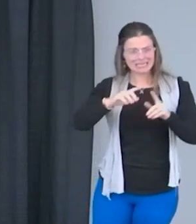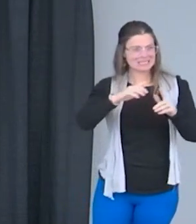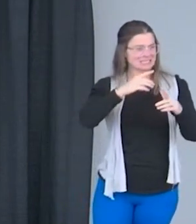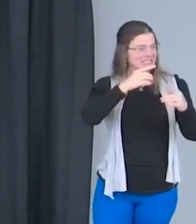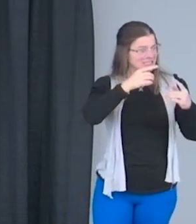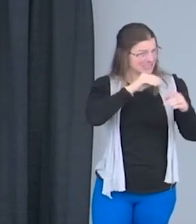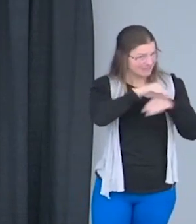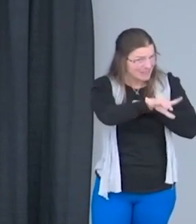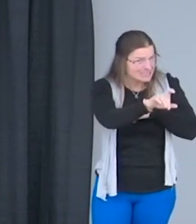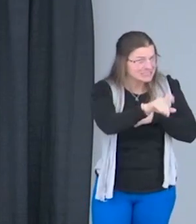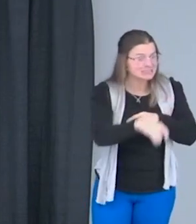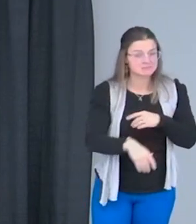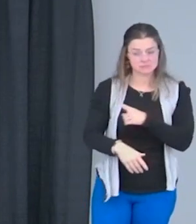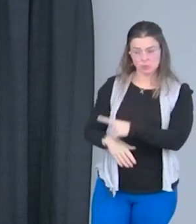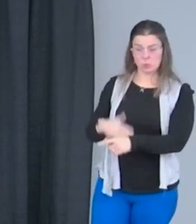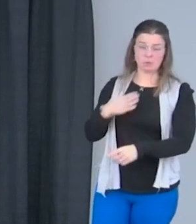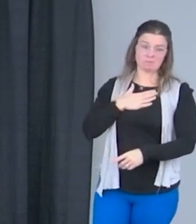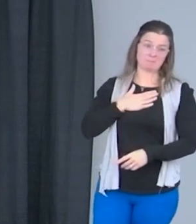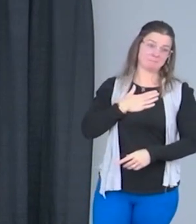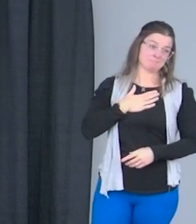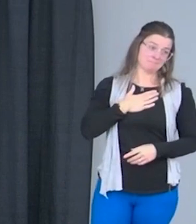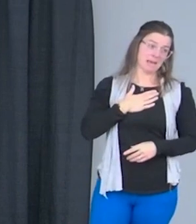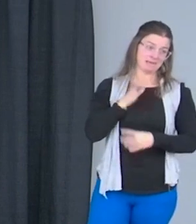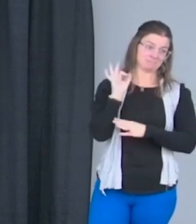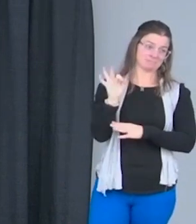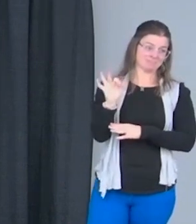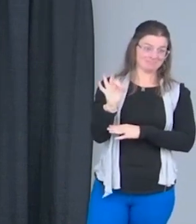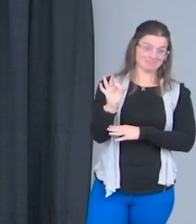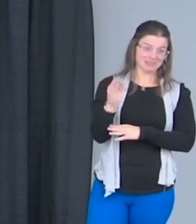Again, my motivational speech to my daughter last night.